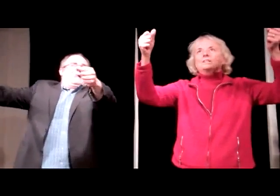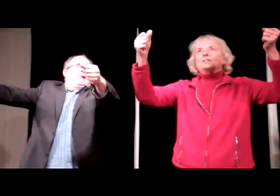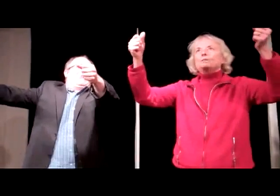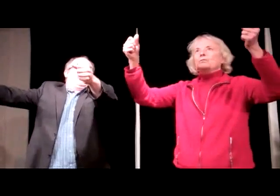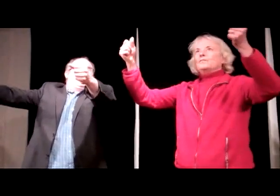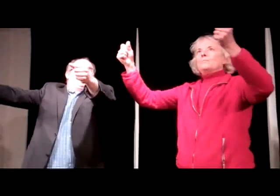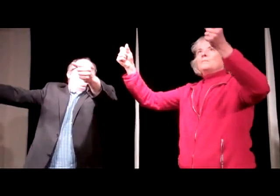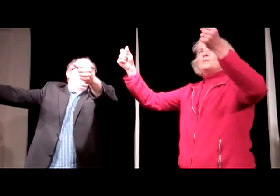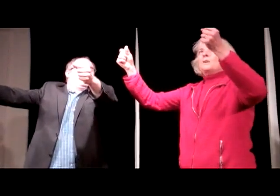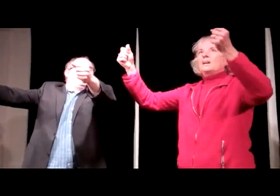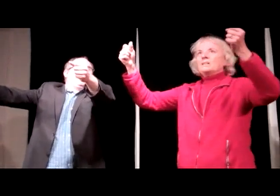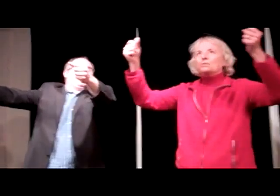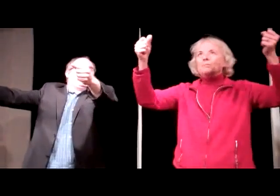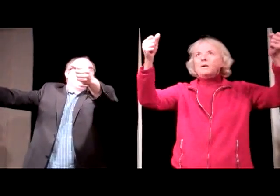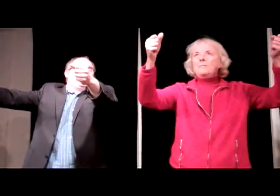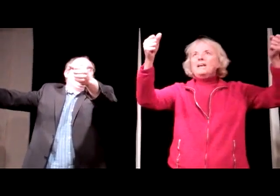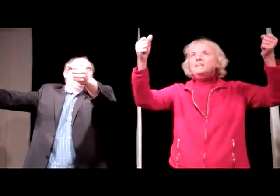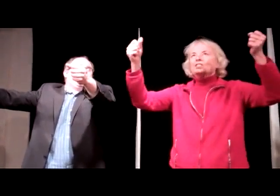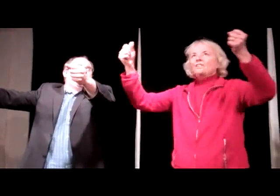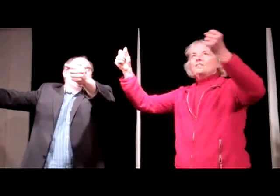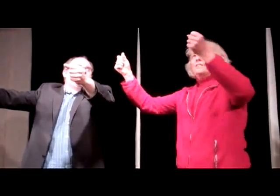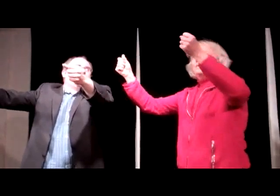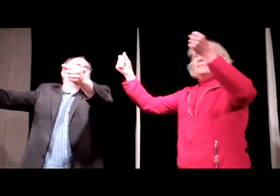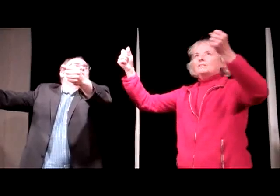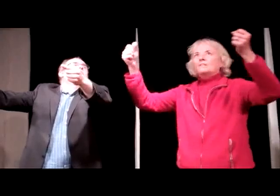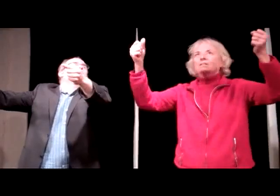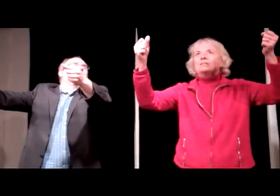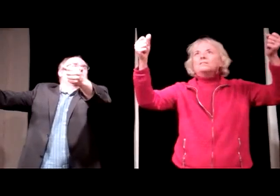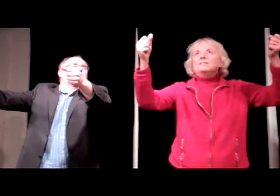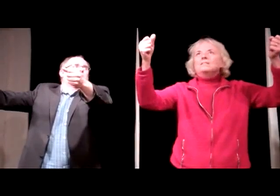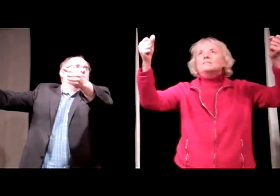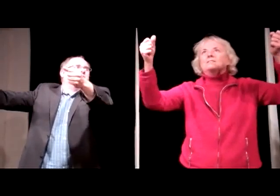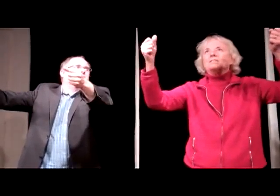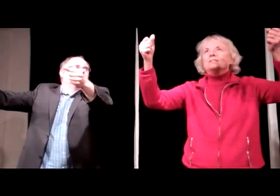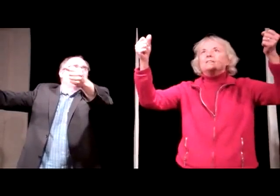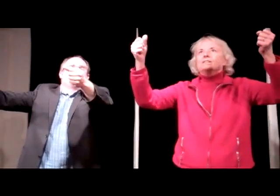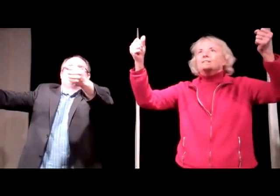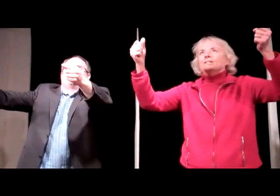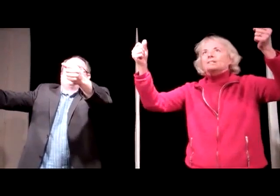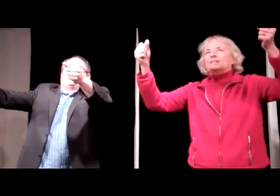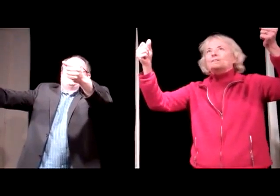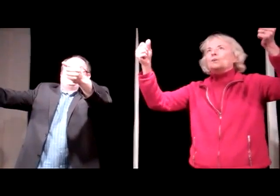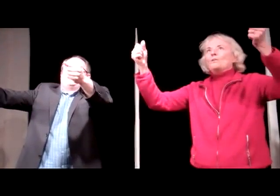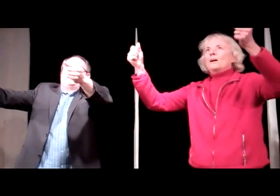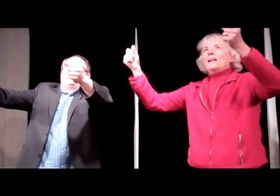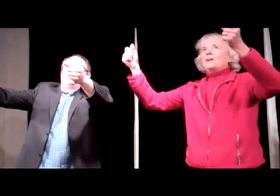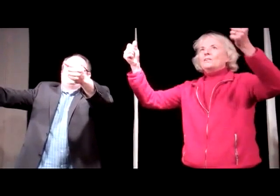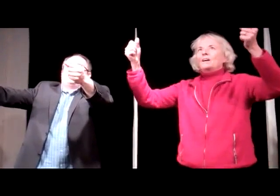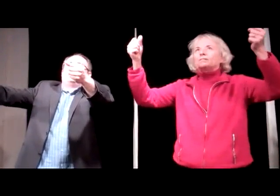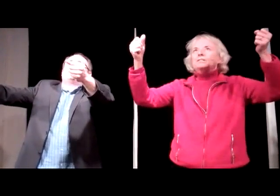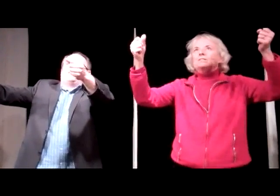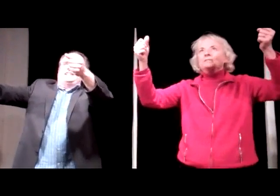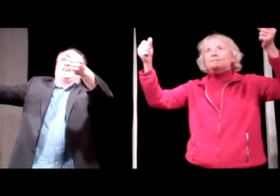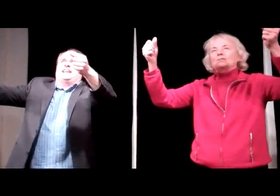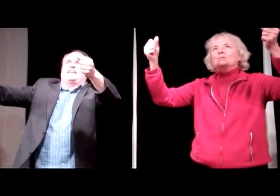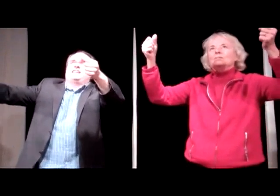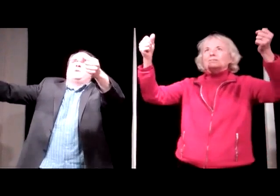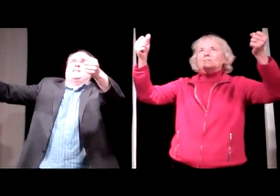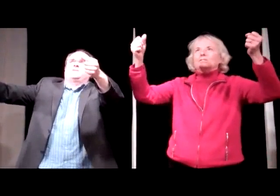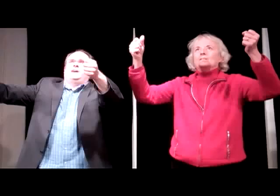Don't flip this way because we might bang each other. Okay, you go left, I'll go right. You go right, I go left. Right, got it. Wait, what?